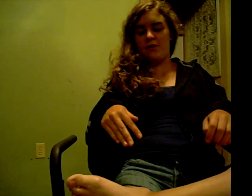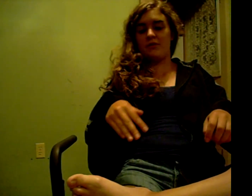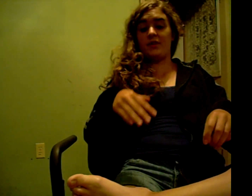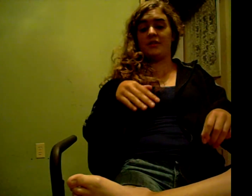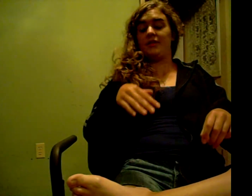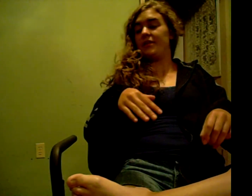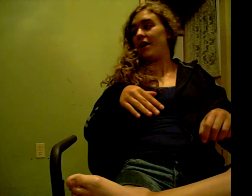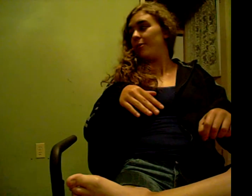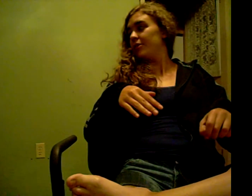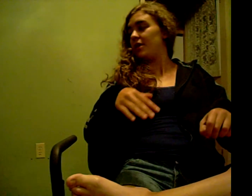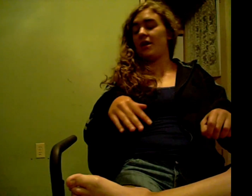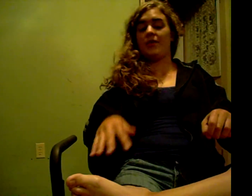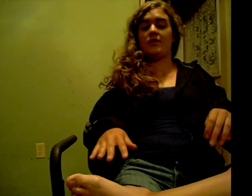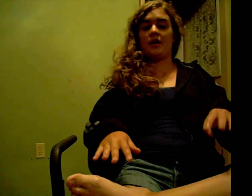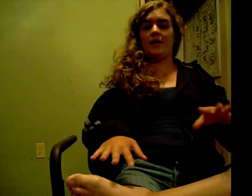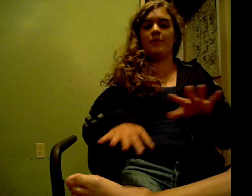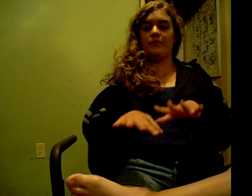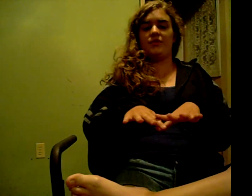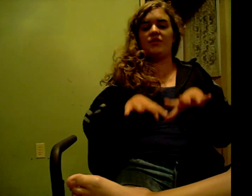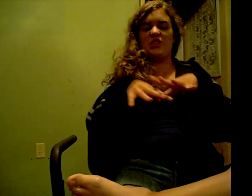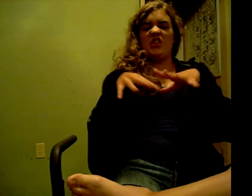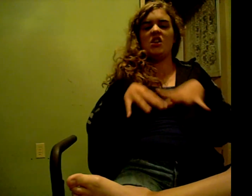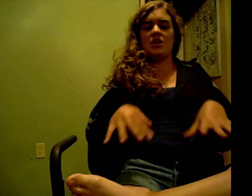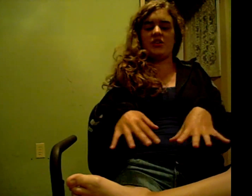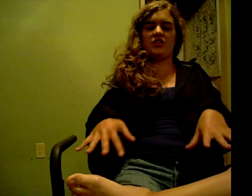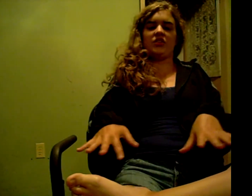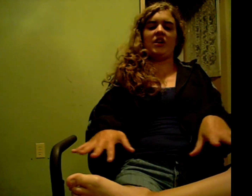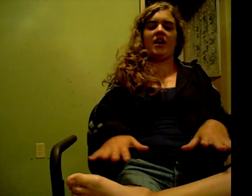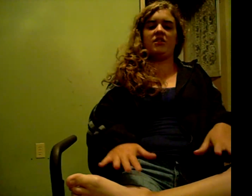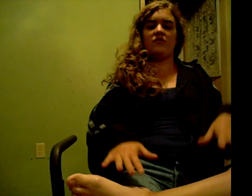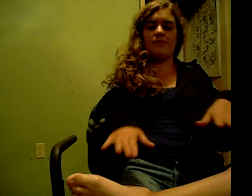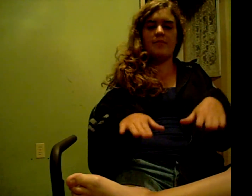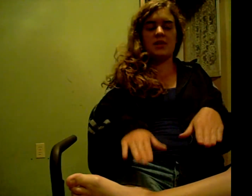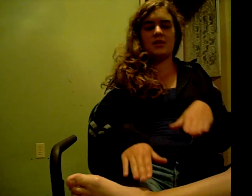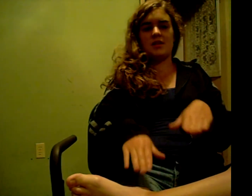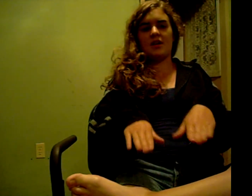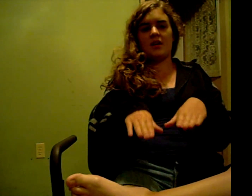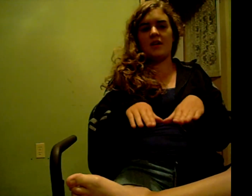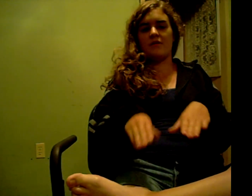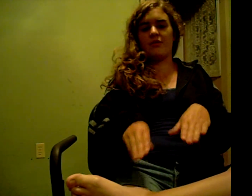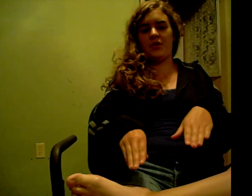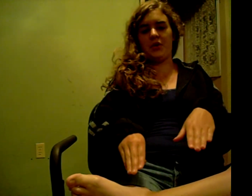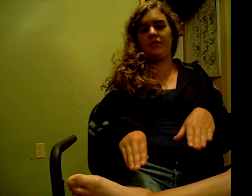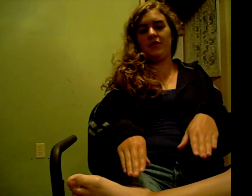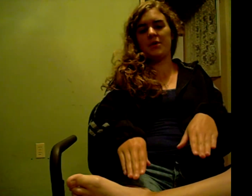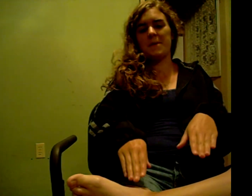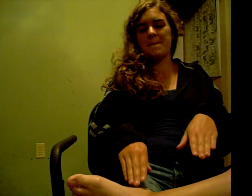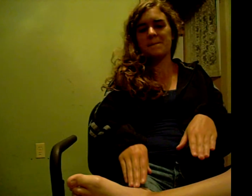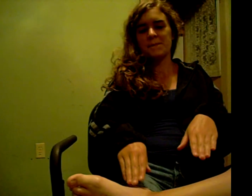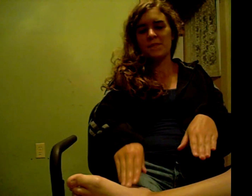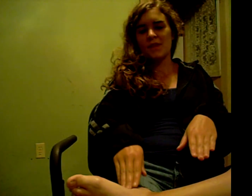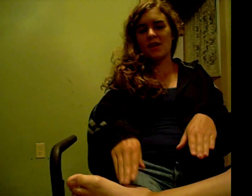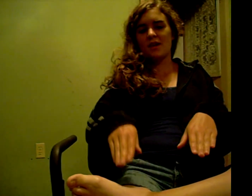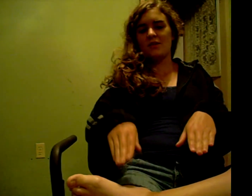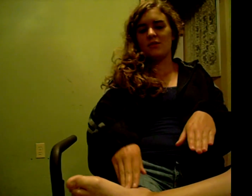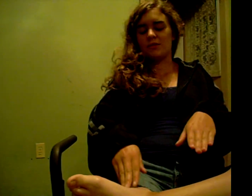realize this now, but at the time, it was an excellent idea. The best thing I ever thought I'm doing. So,